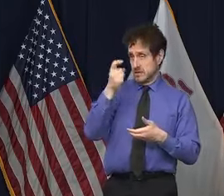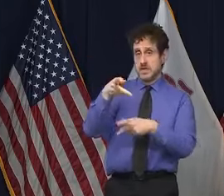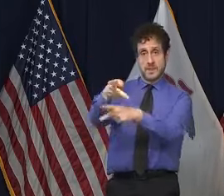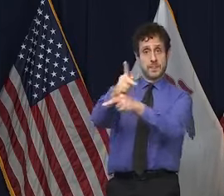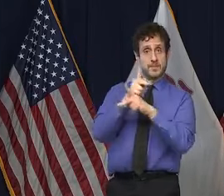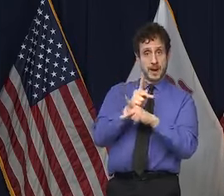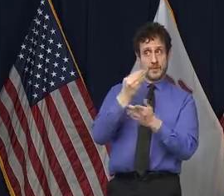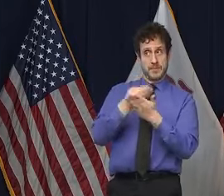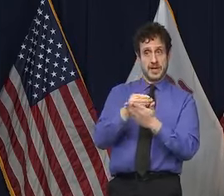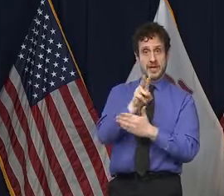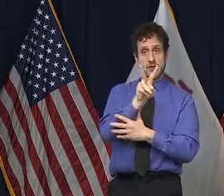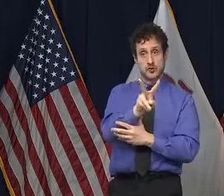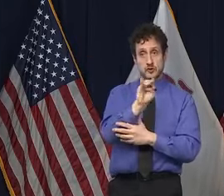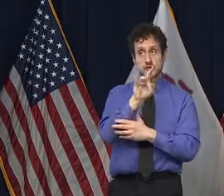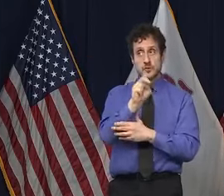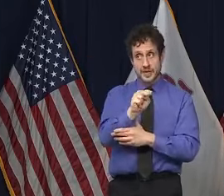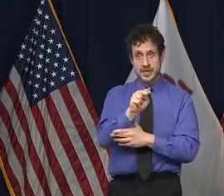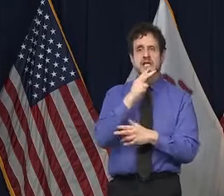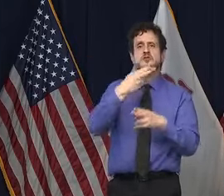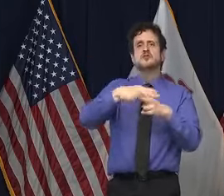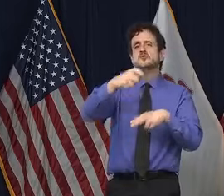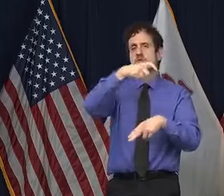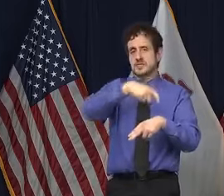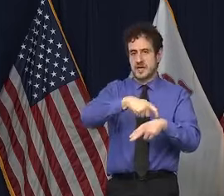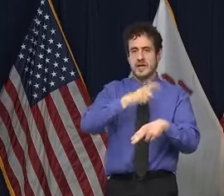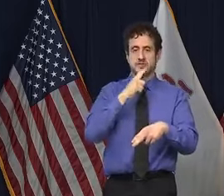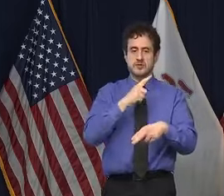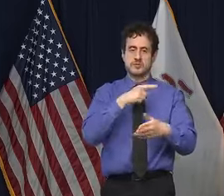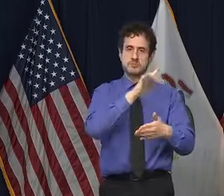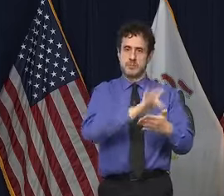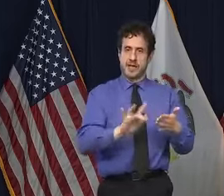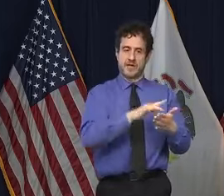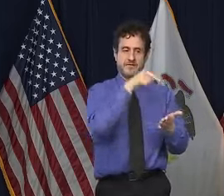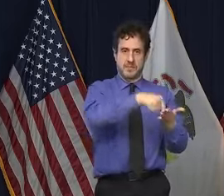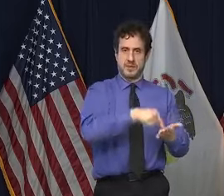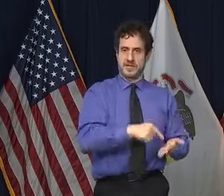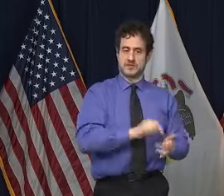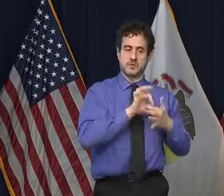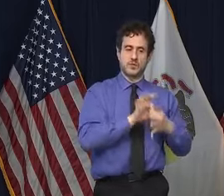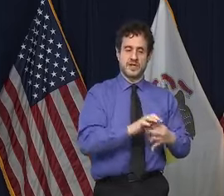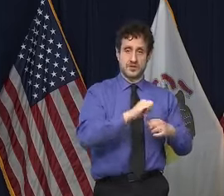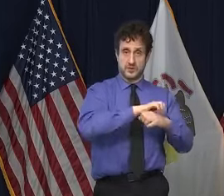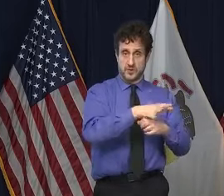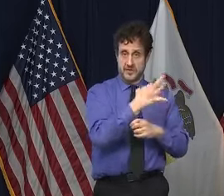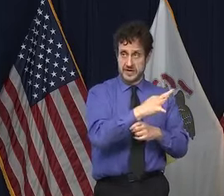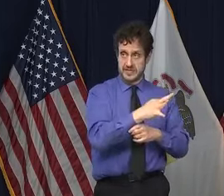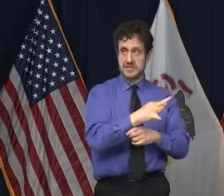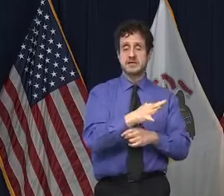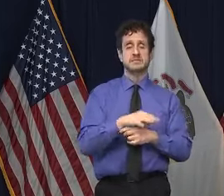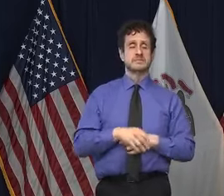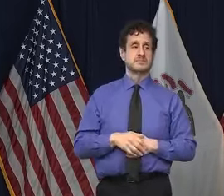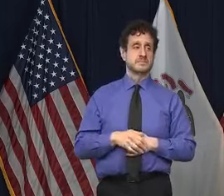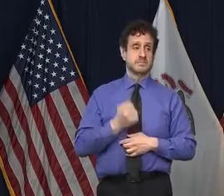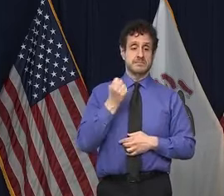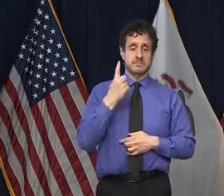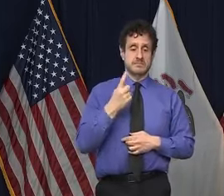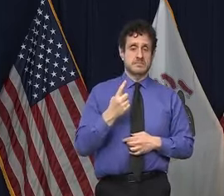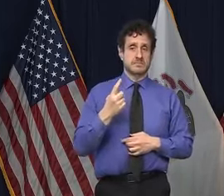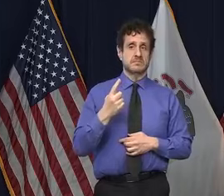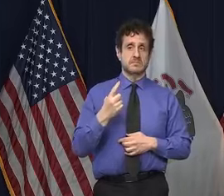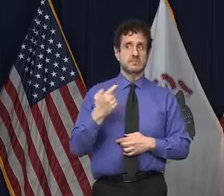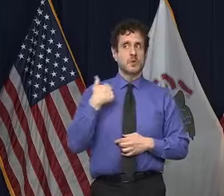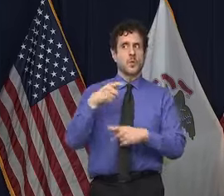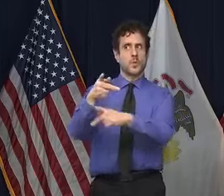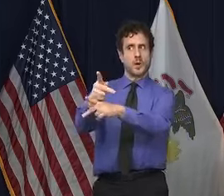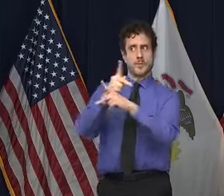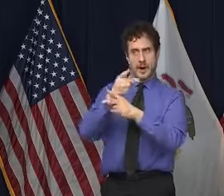fill the short-term hole that was created by COVID, that we would use that because we're using the dollars from the borrowing